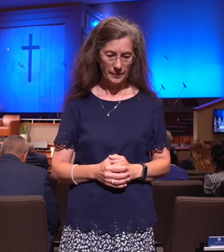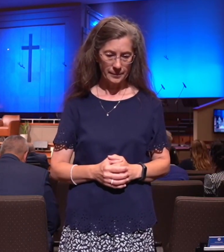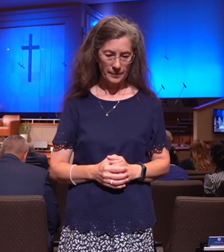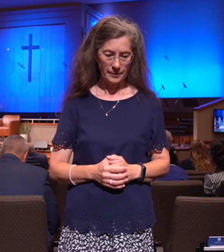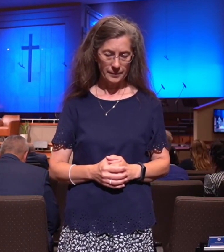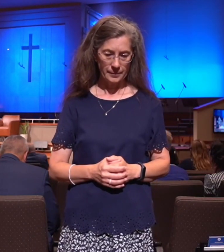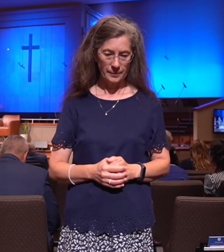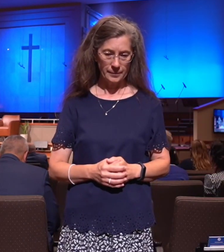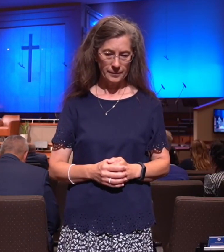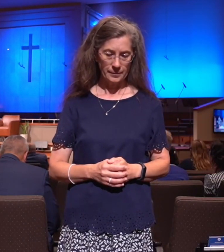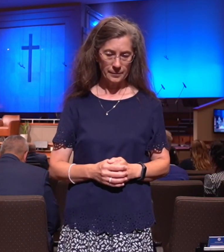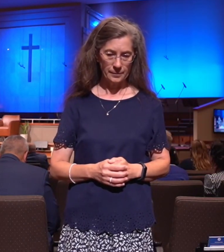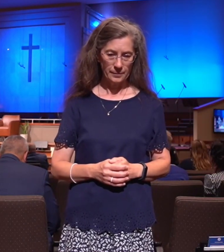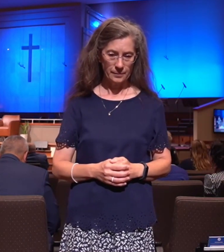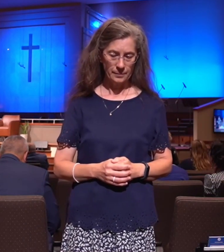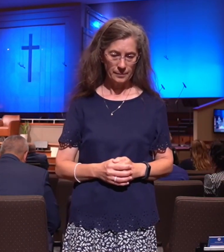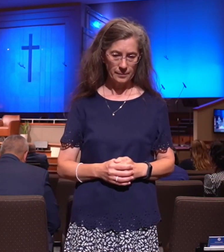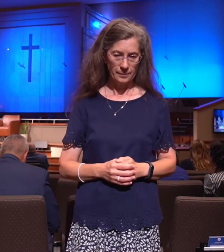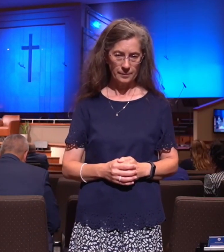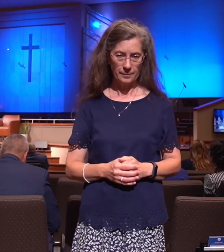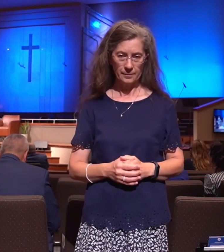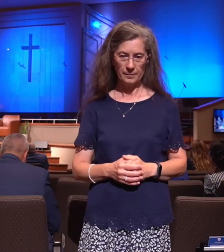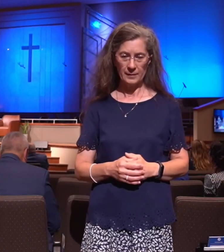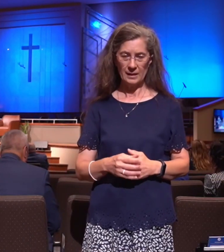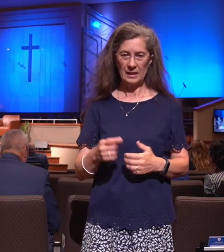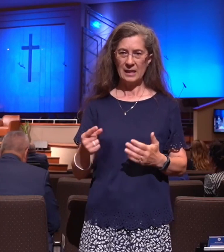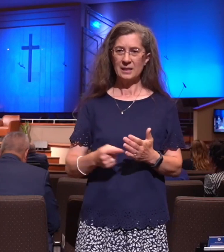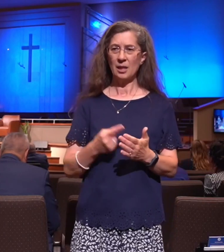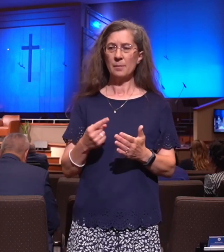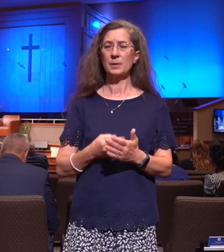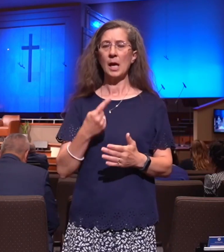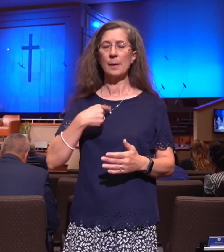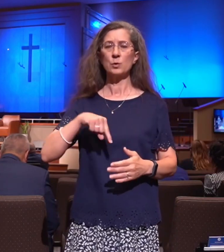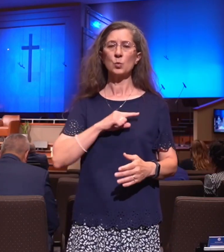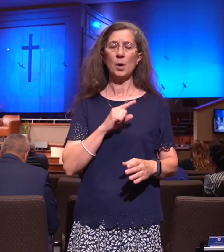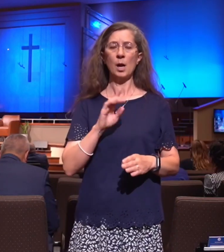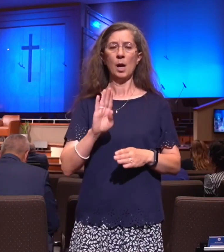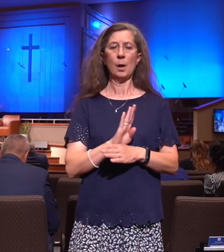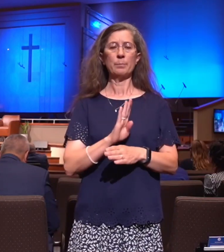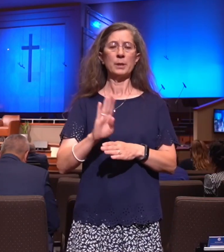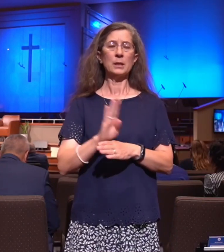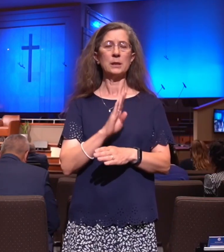Could we be so busy being saved,